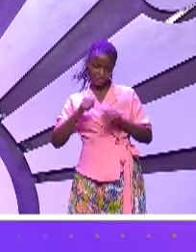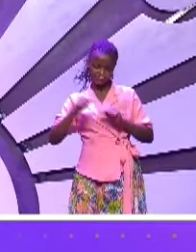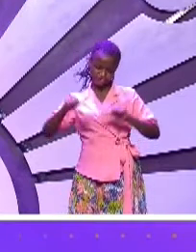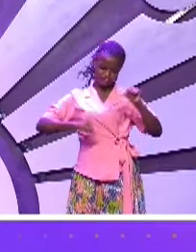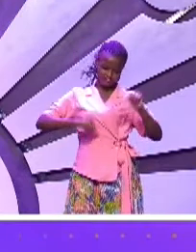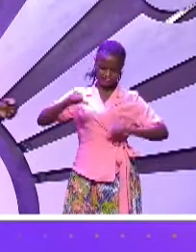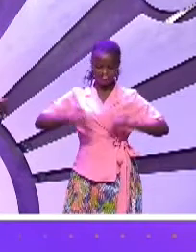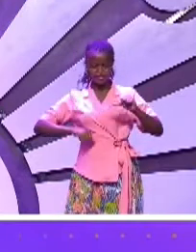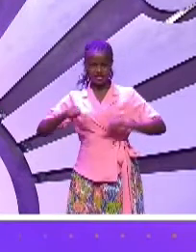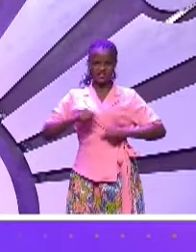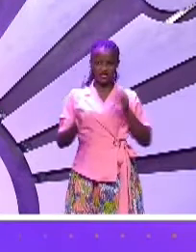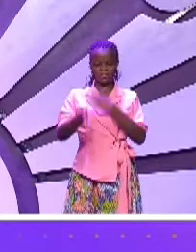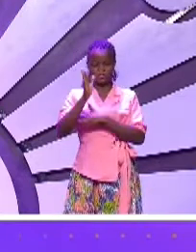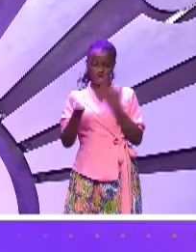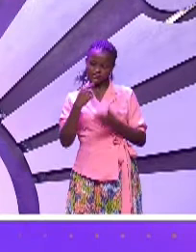God may say something